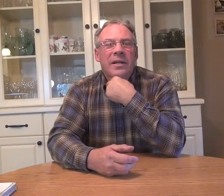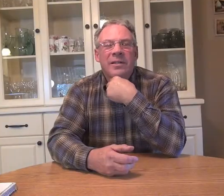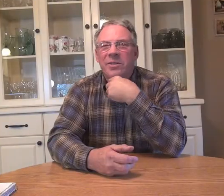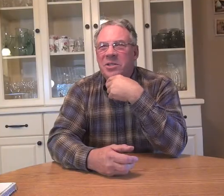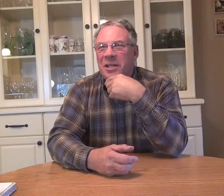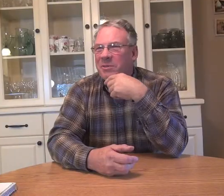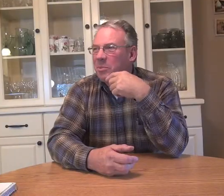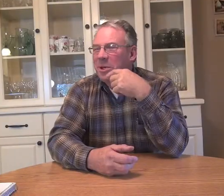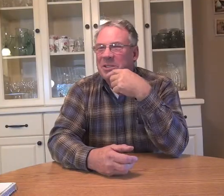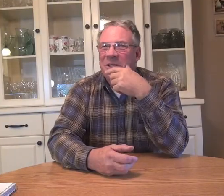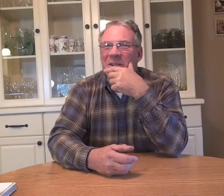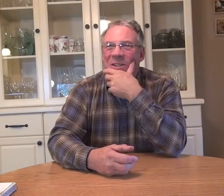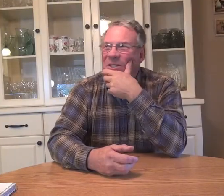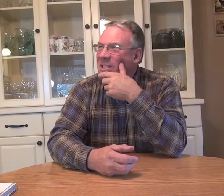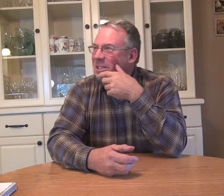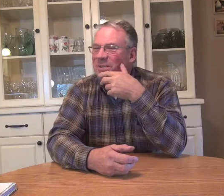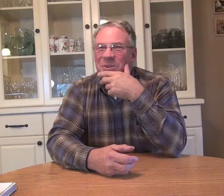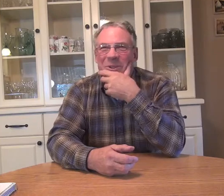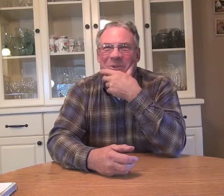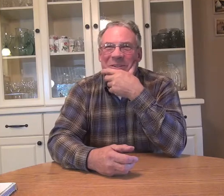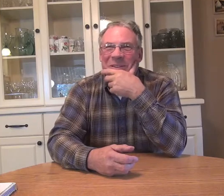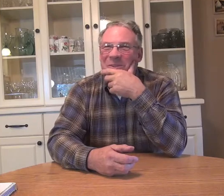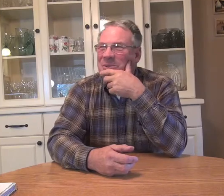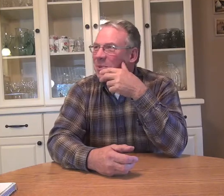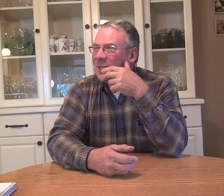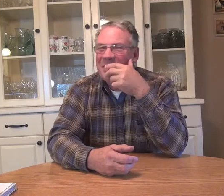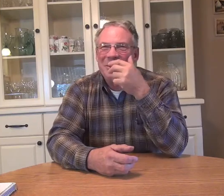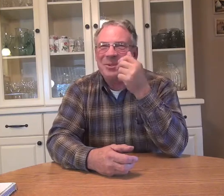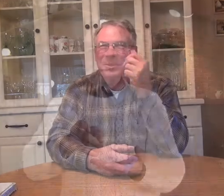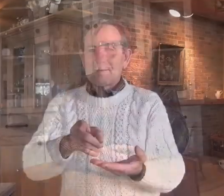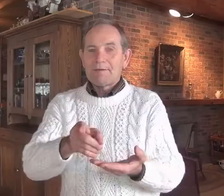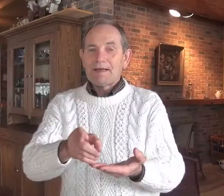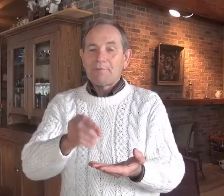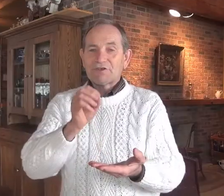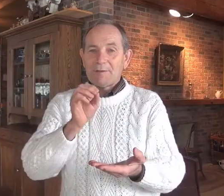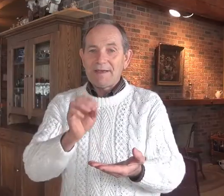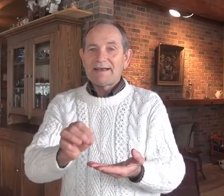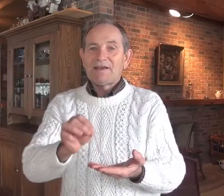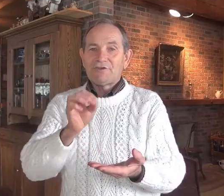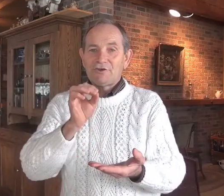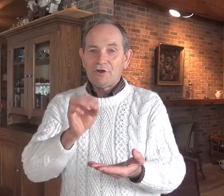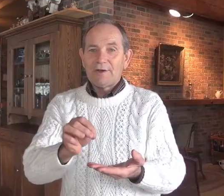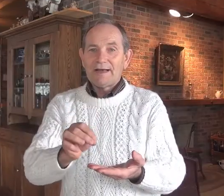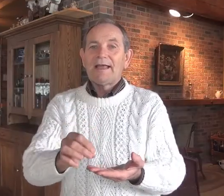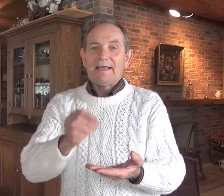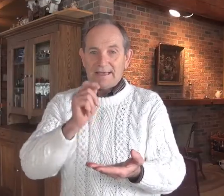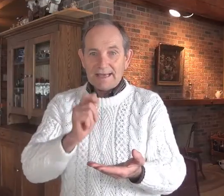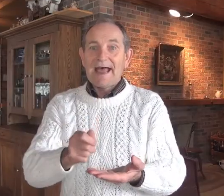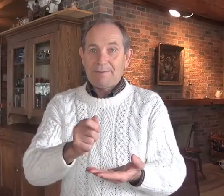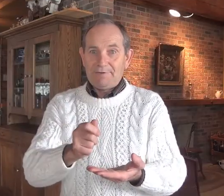committed to get it done at first, but once Dennis made his mind up and was committed to do it, it happened.